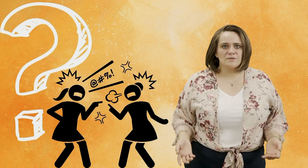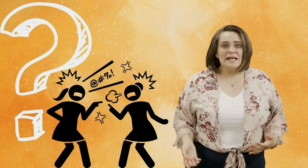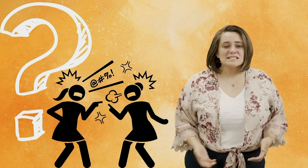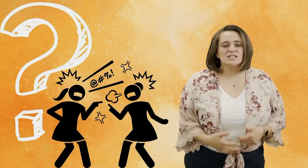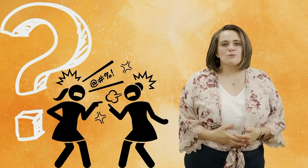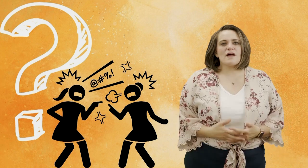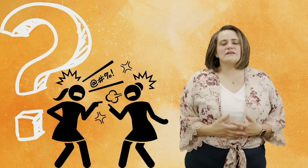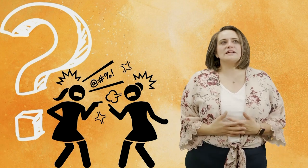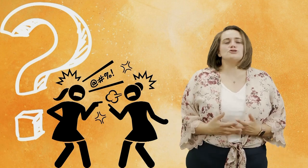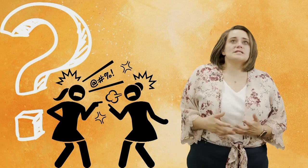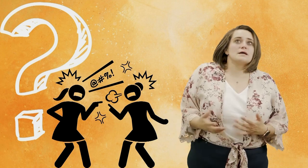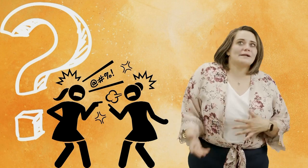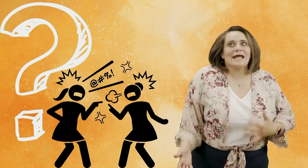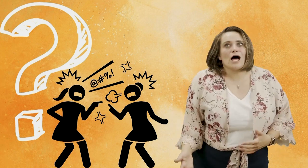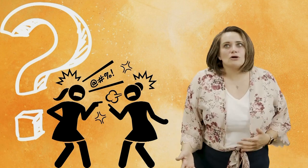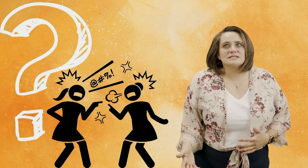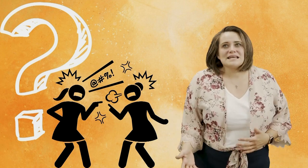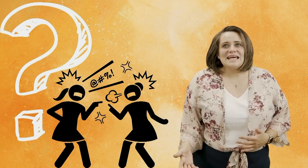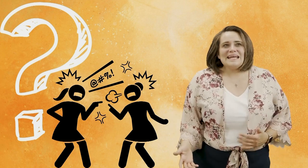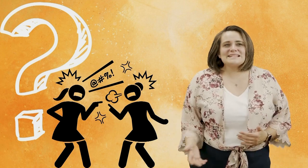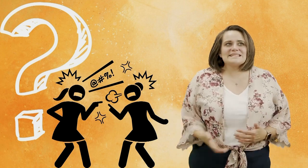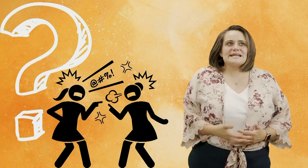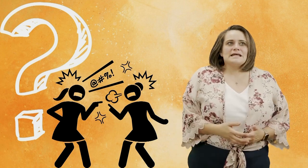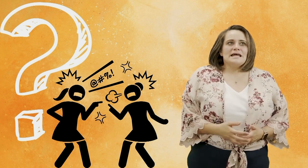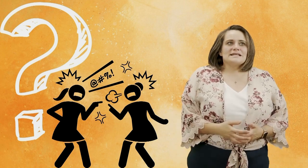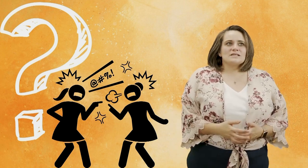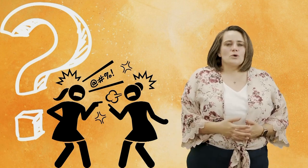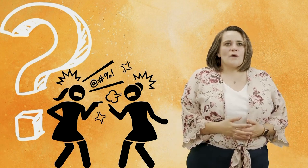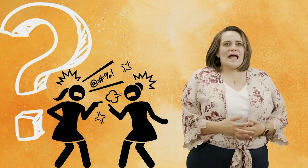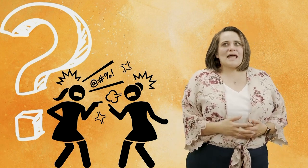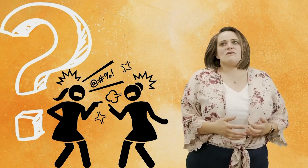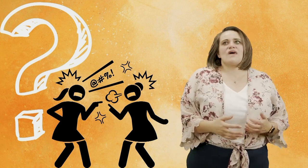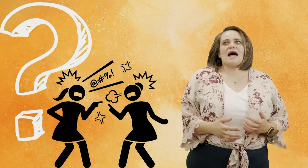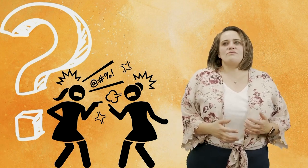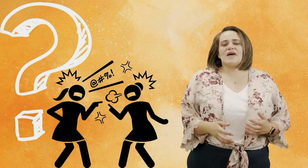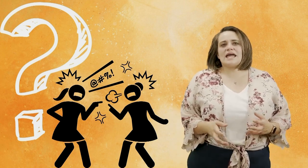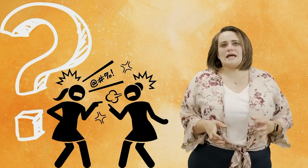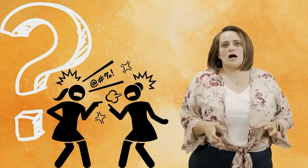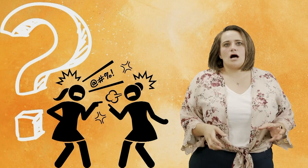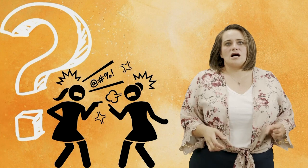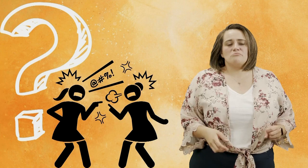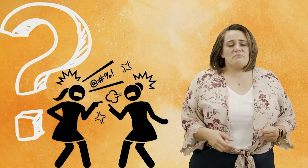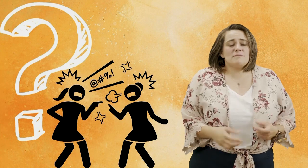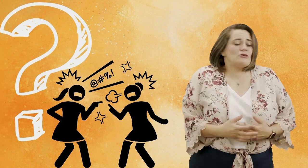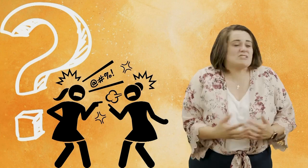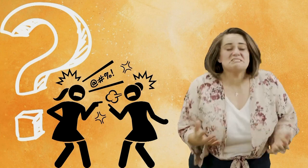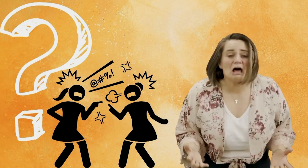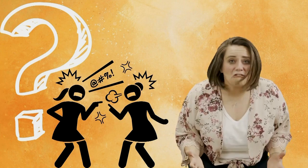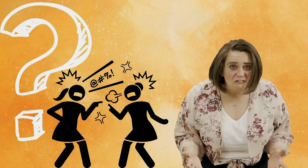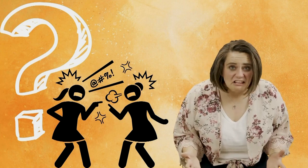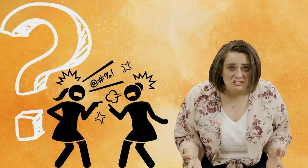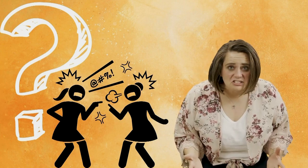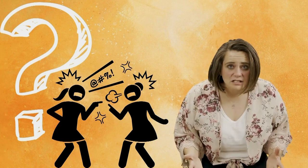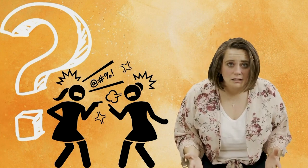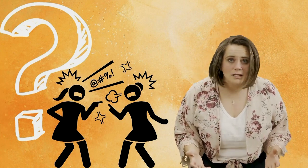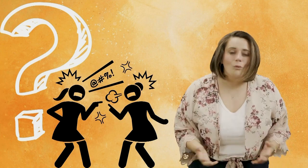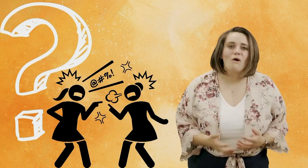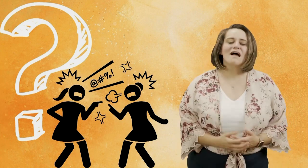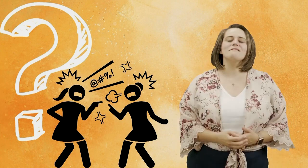is it the way that they treat somebody else is it is it the way that they uh maybe they're selfish what